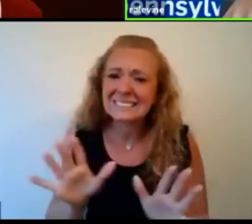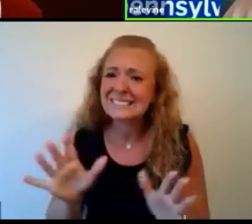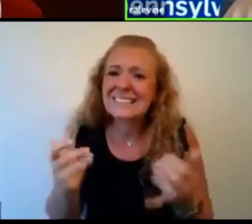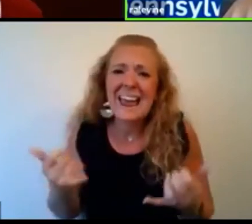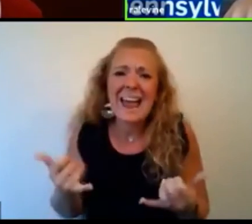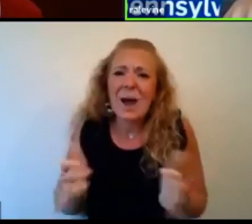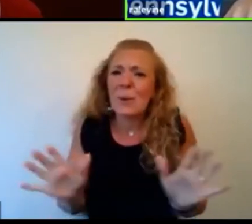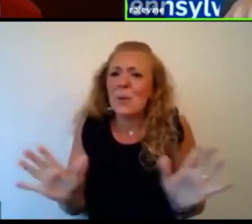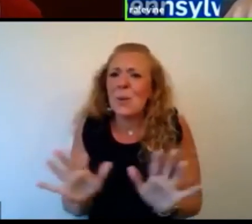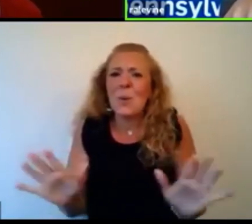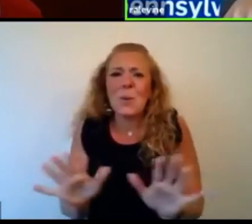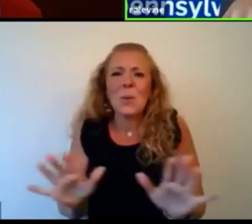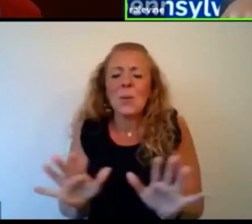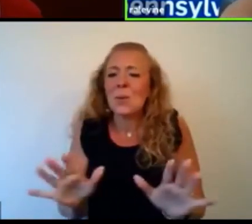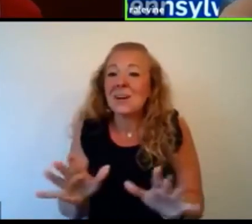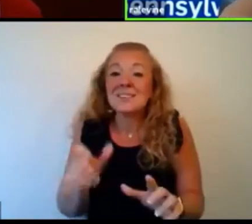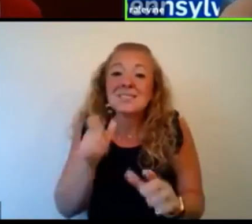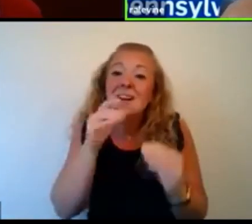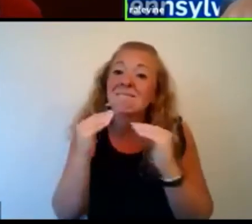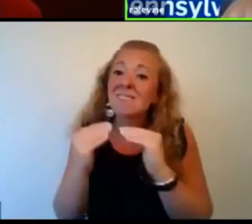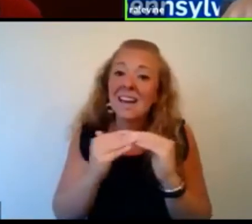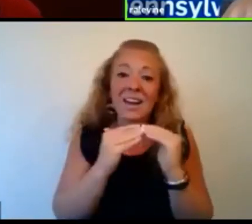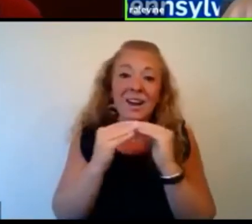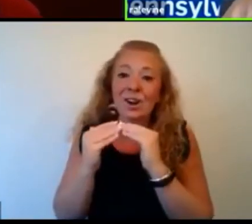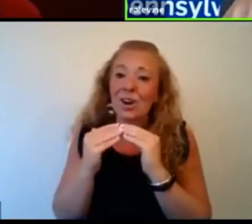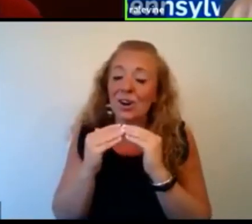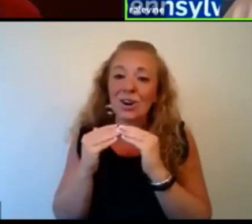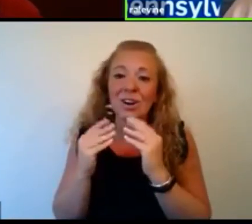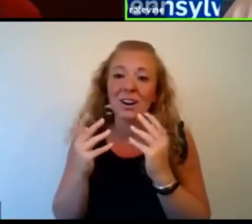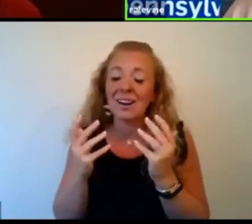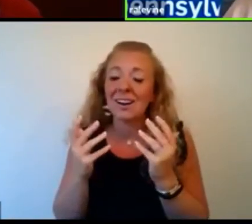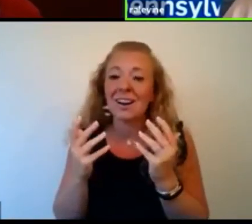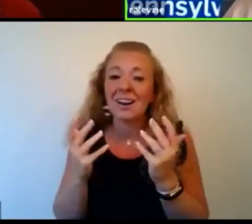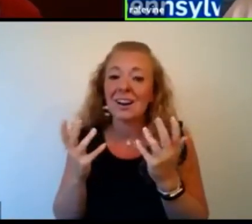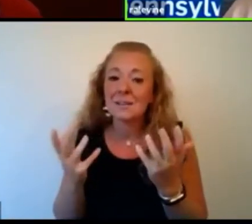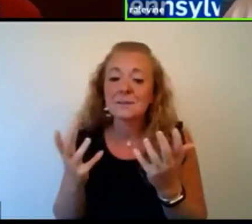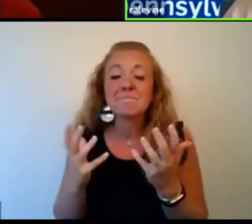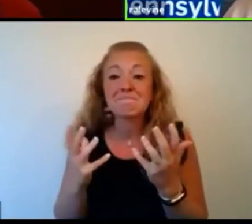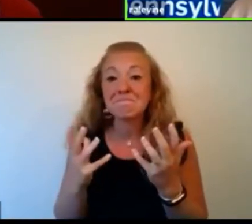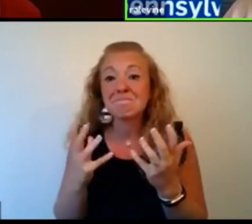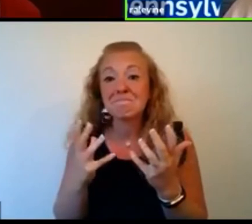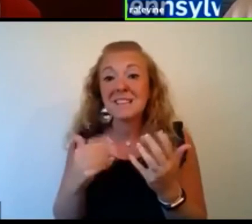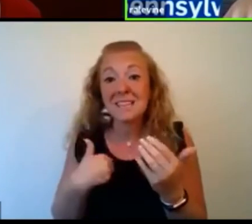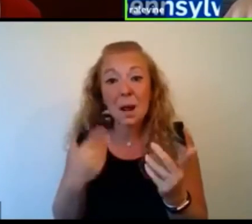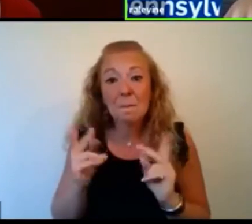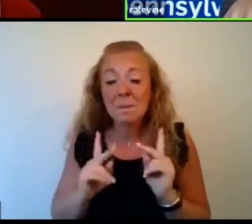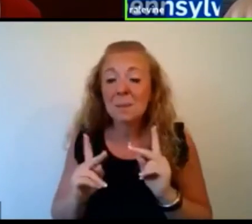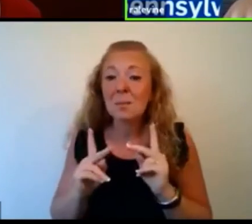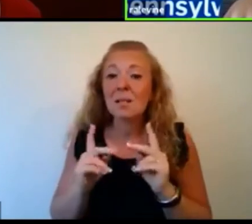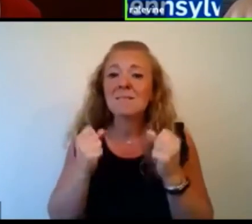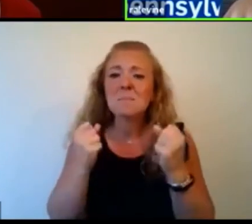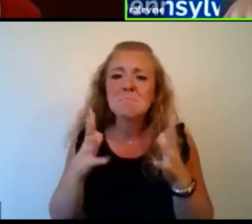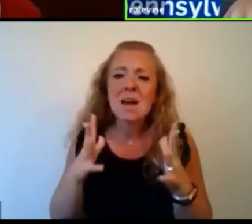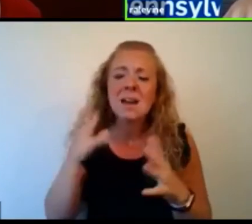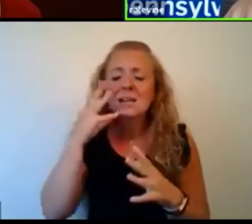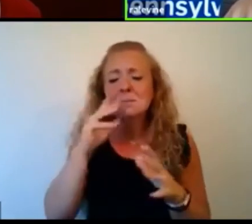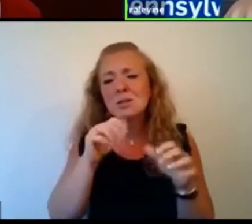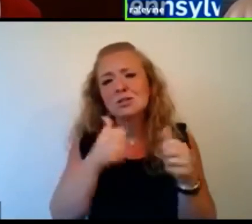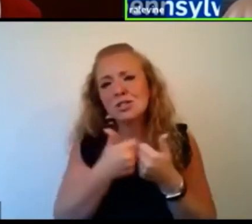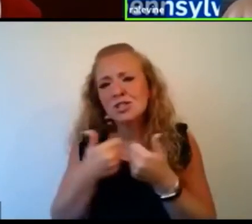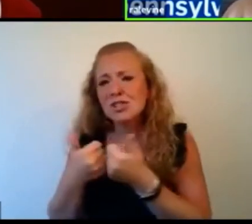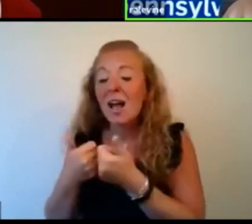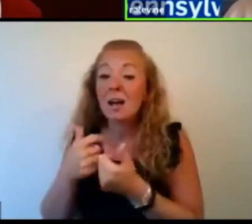now. I mean, it's not fair and it's, it's, you know, a lot of young people have had a lot of challenging experiences and miss